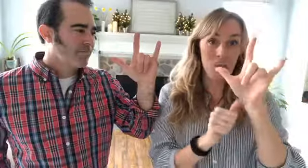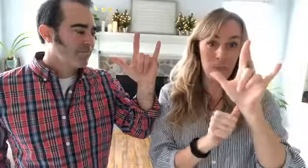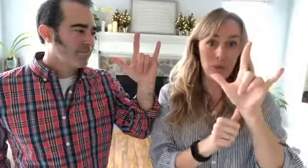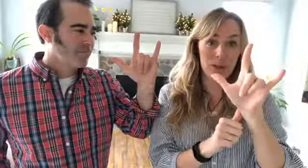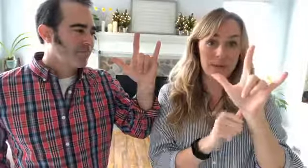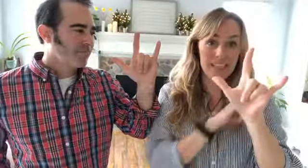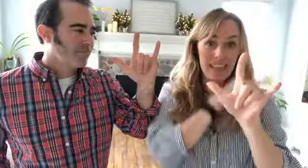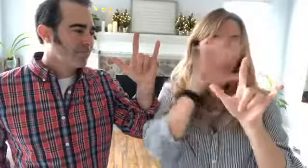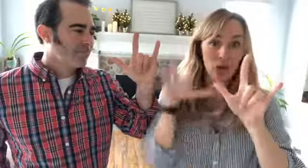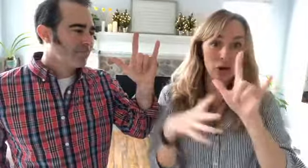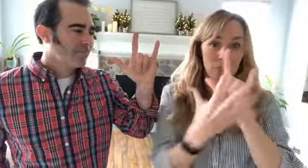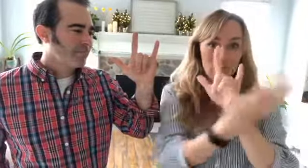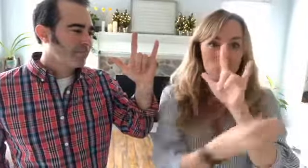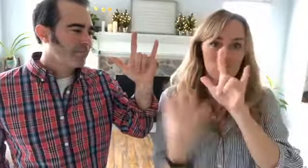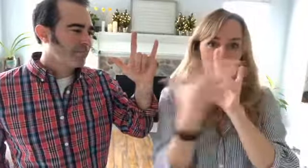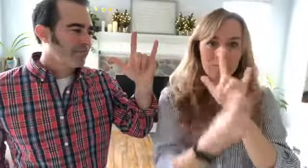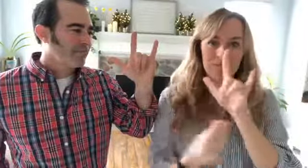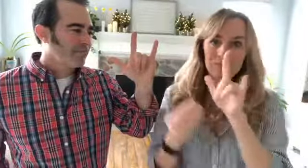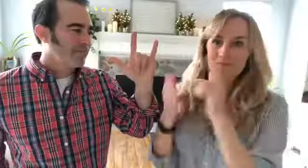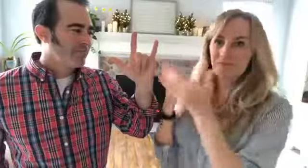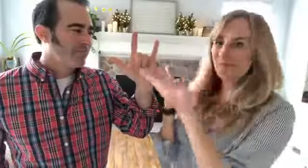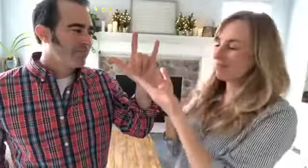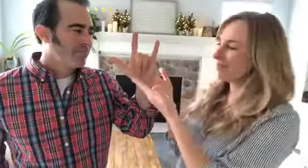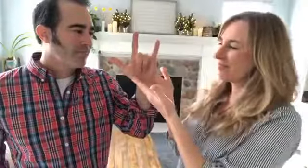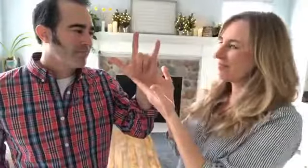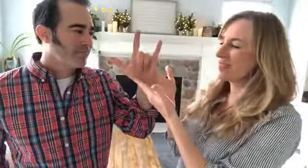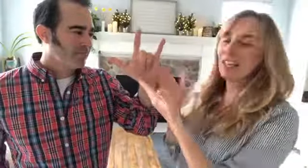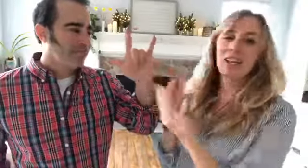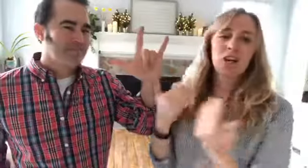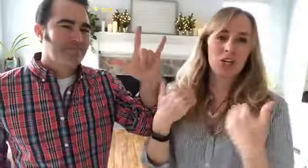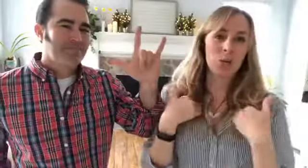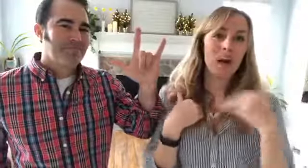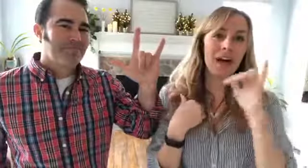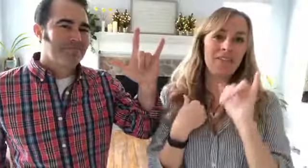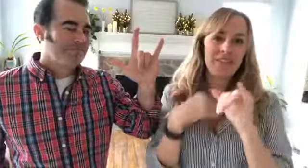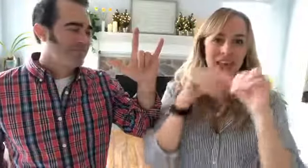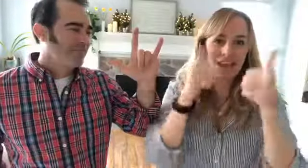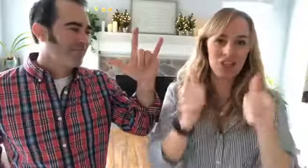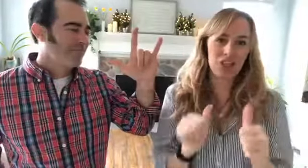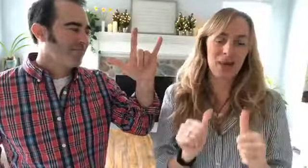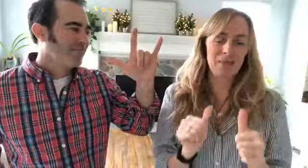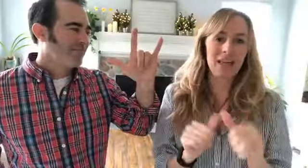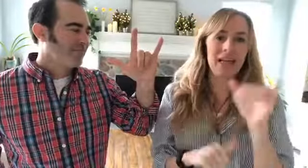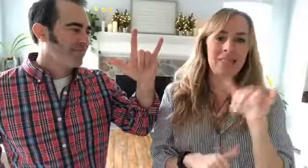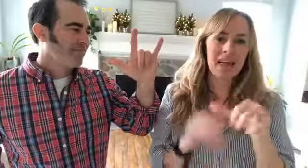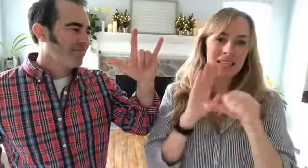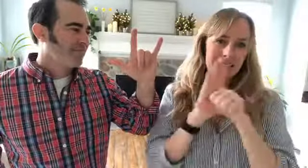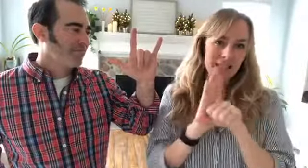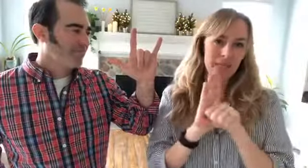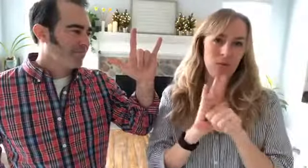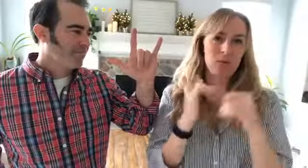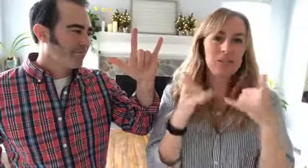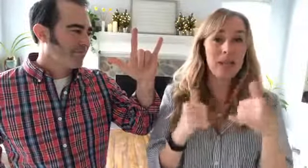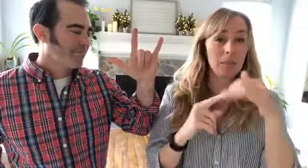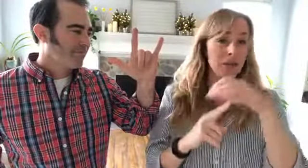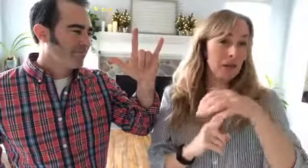we put them together you have that shape that symbol which has now become